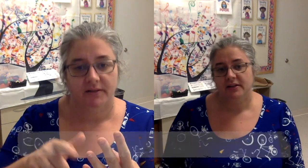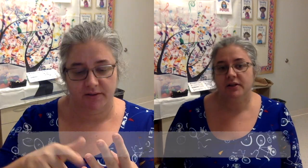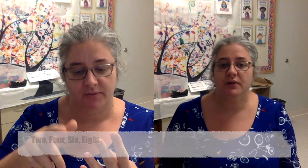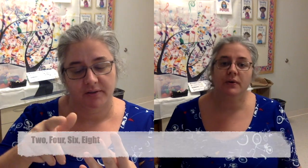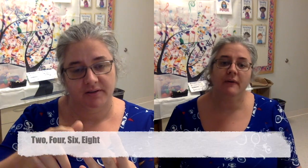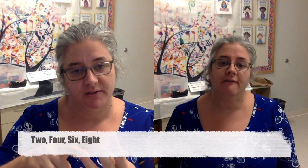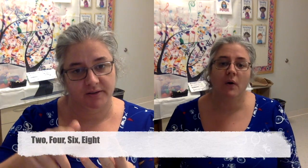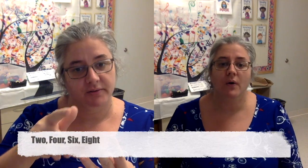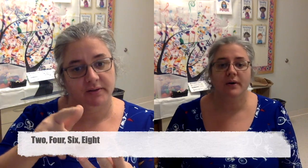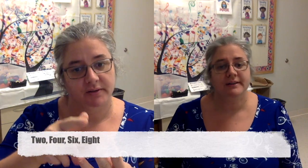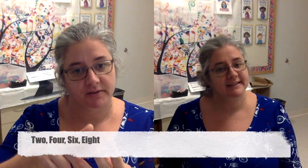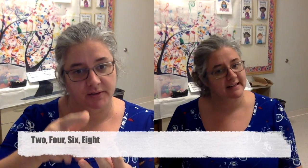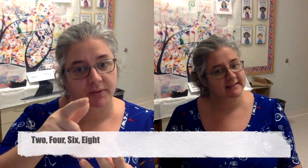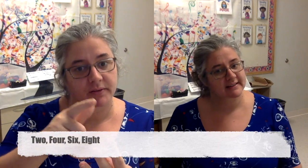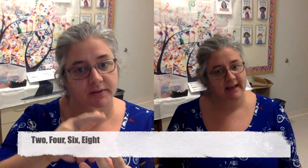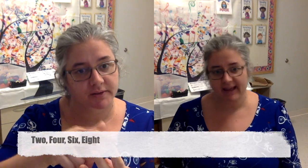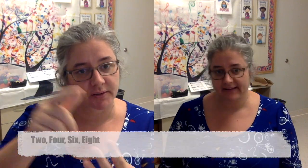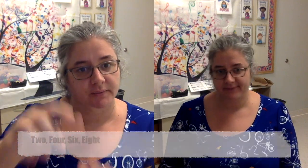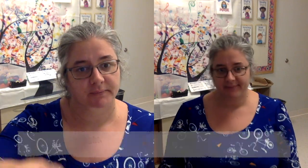Two, six, eight. Two, 1. 2.